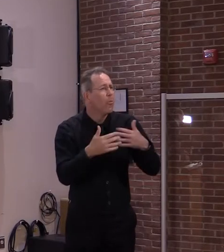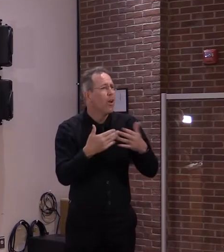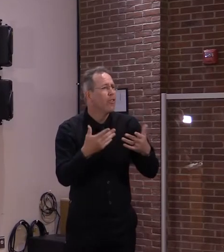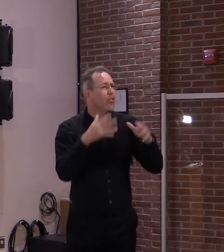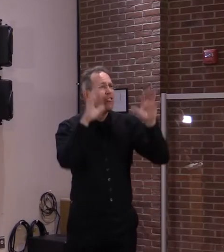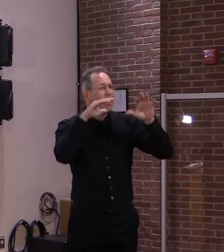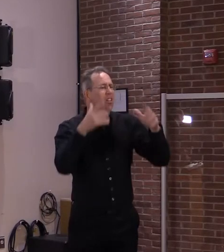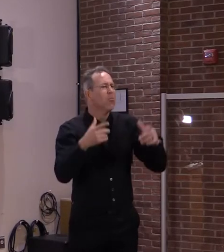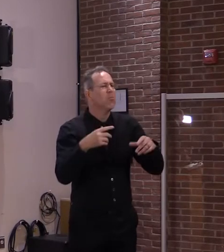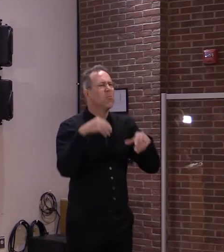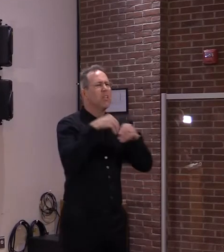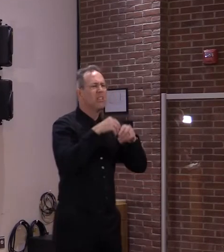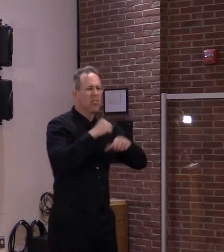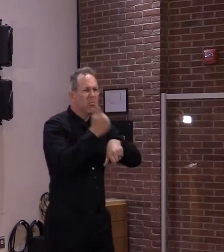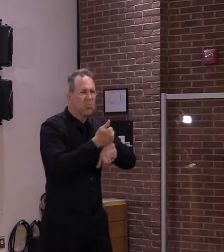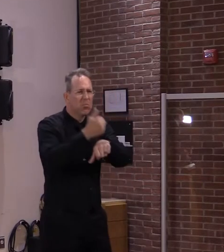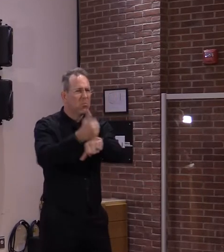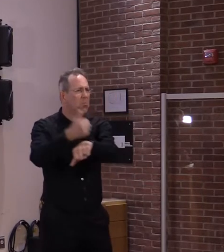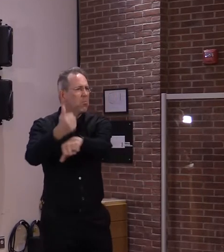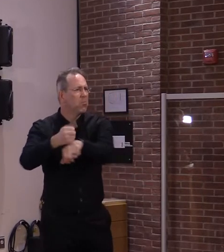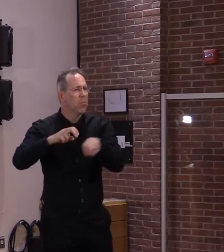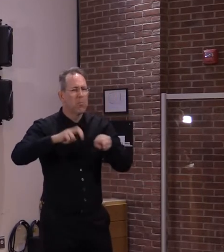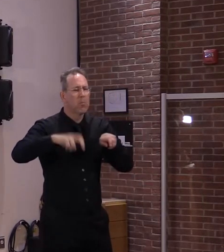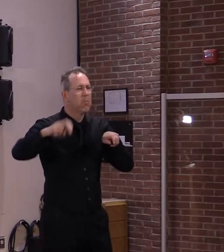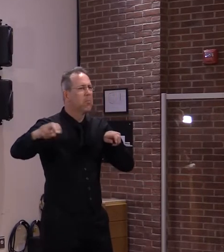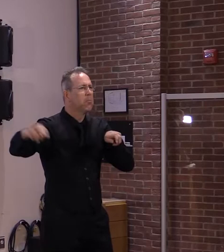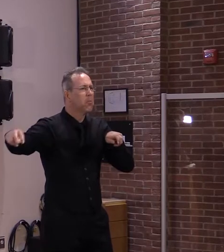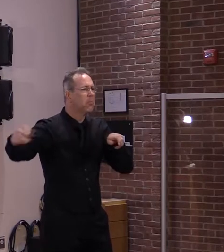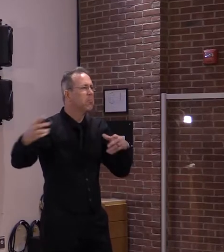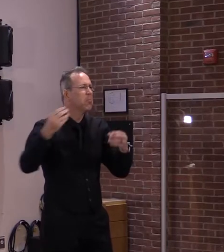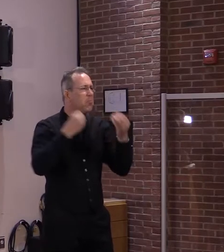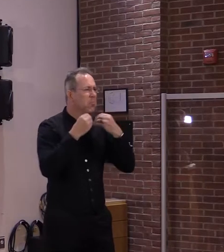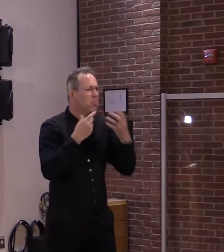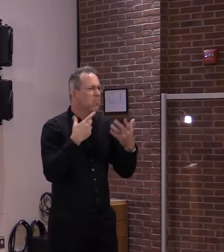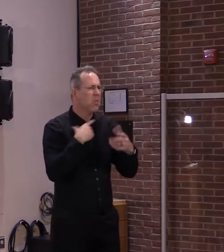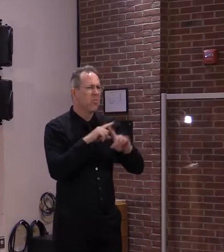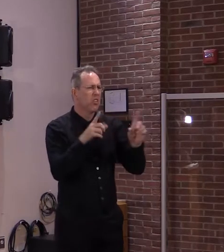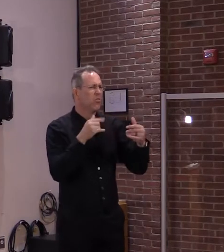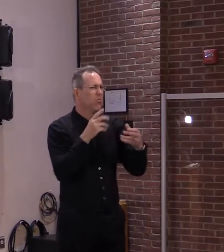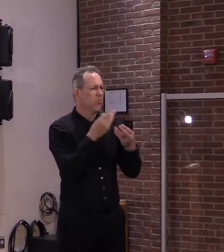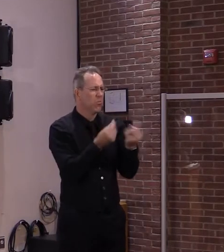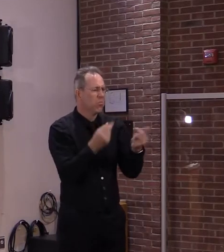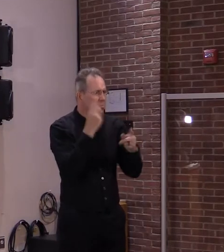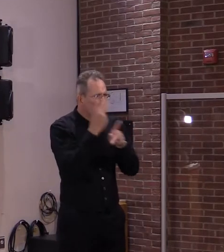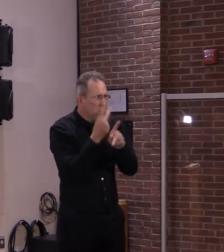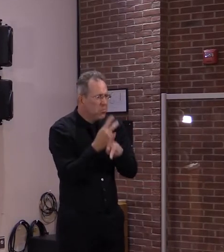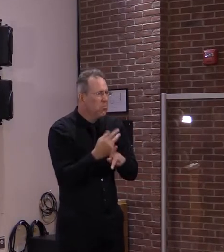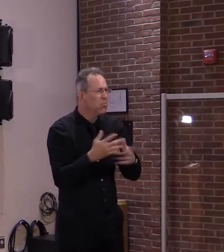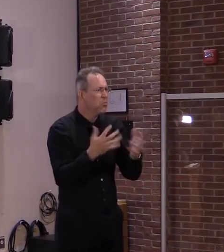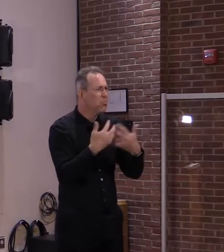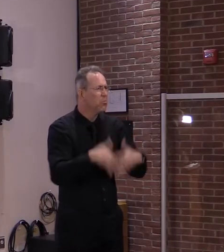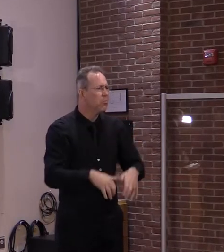So there are going to be a lot of strategies that can be utilized in that, for that concern.